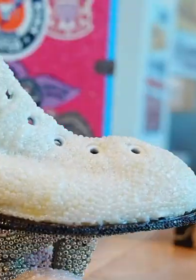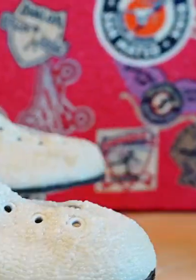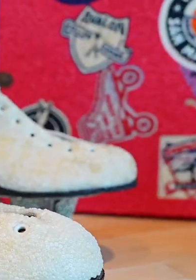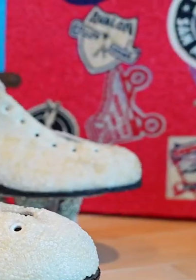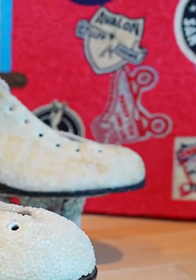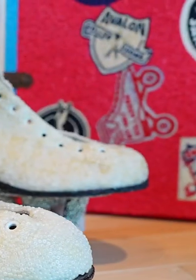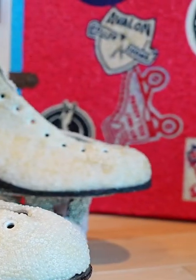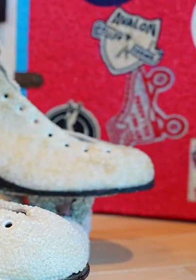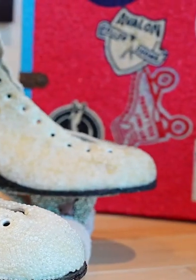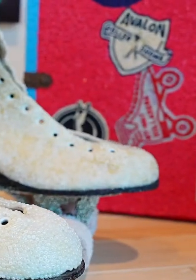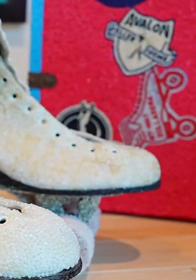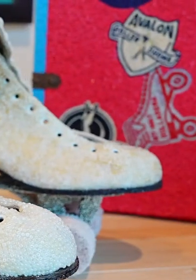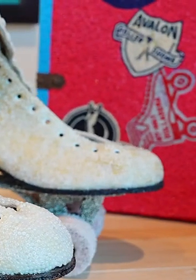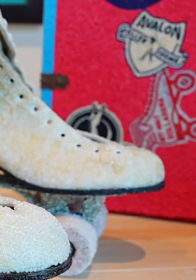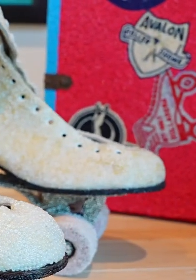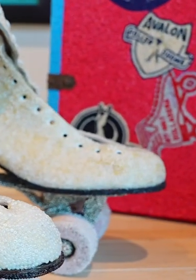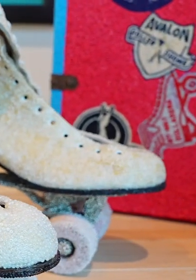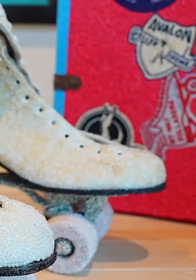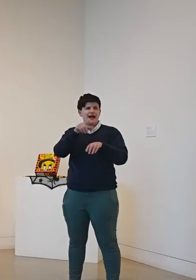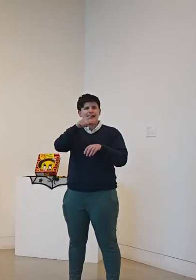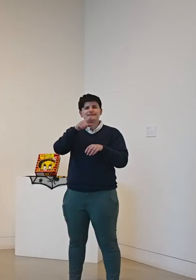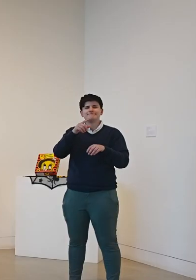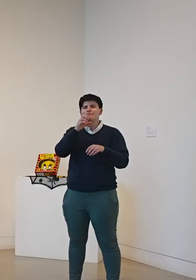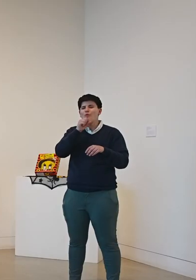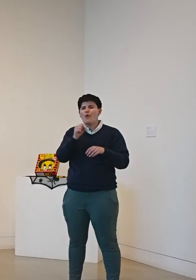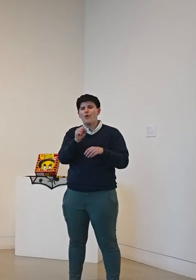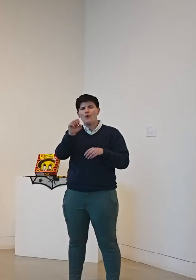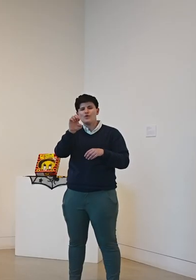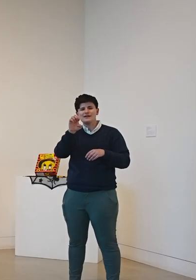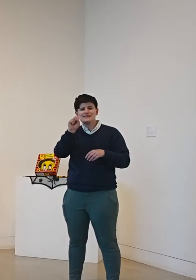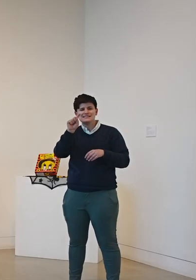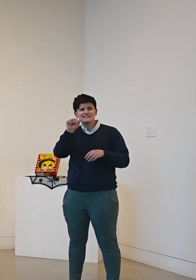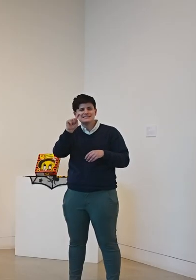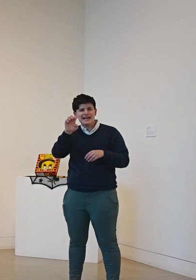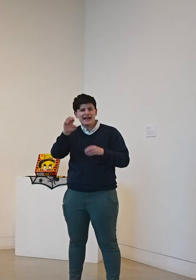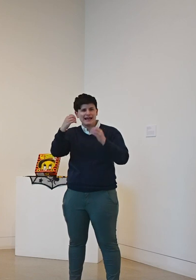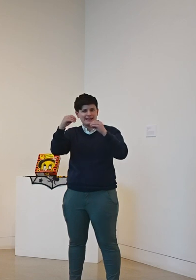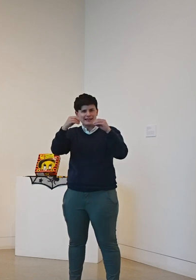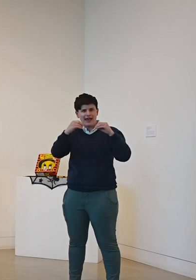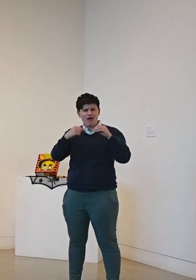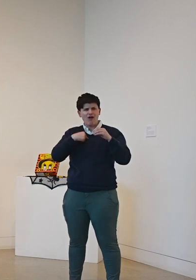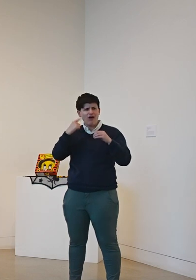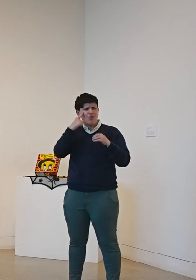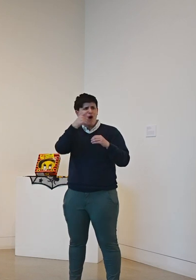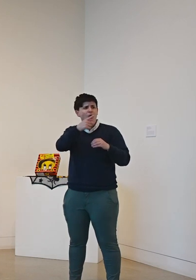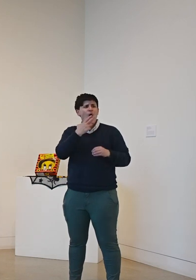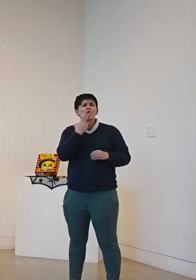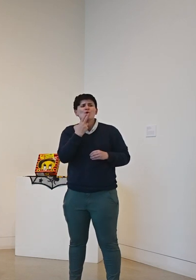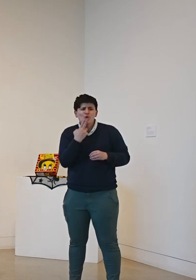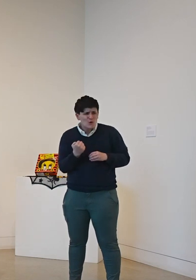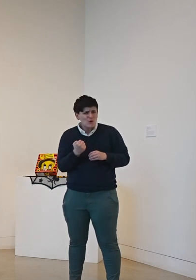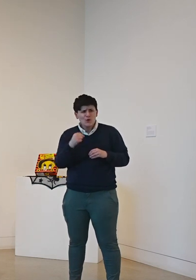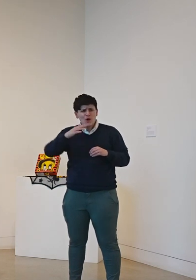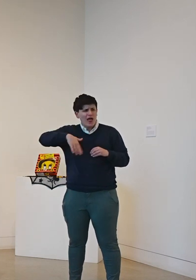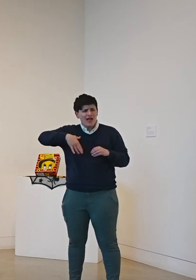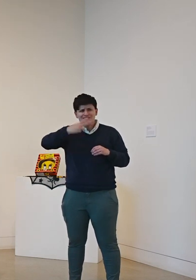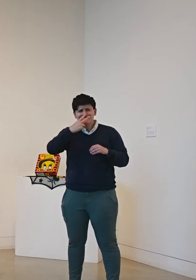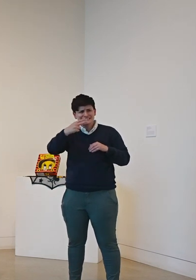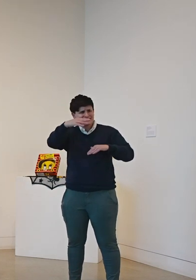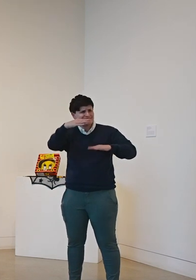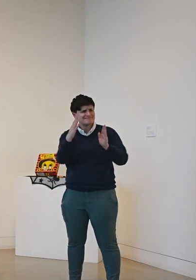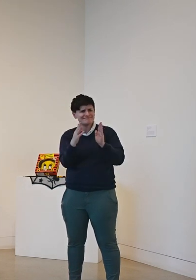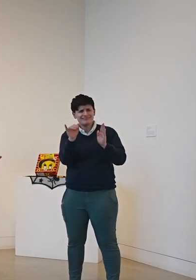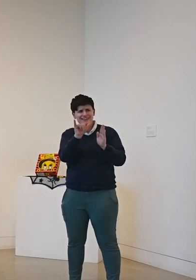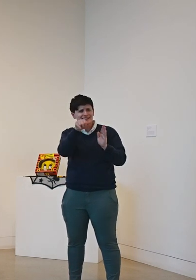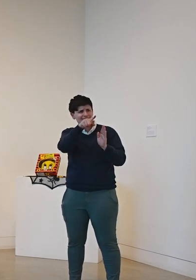an estate sale or something and I just thought it was so cute because I've never seen a case like that and I really wanted to do something